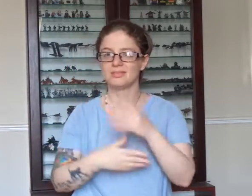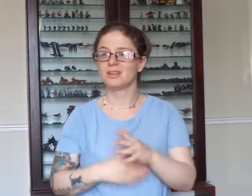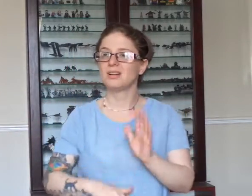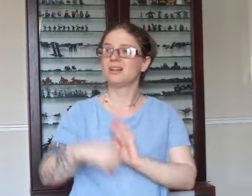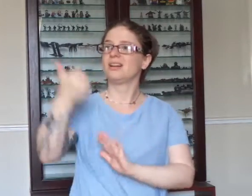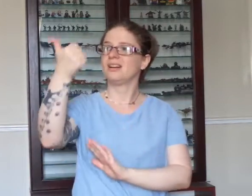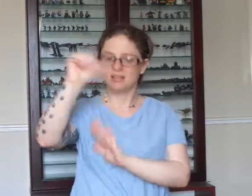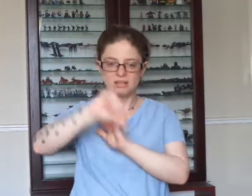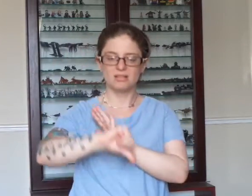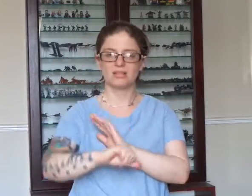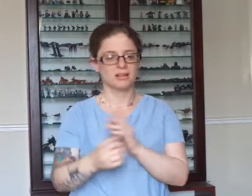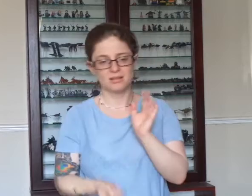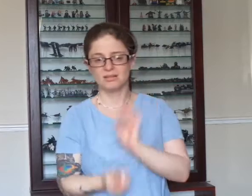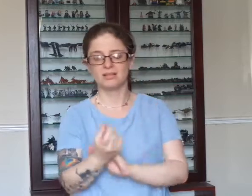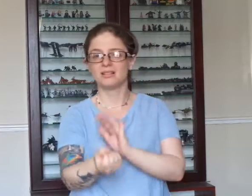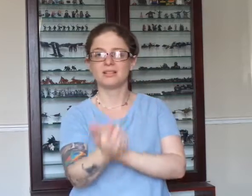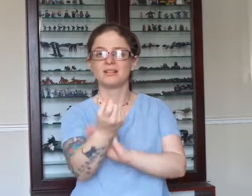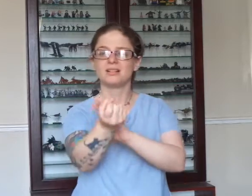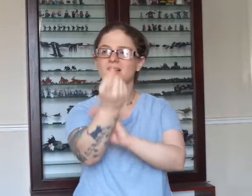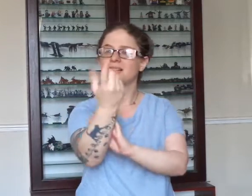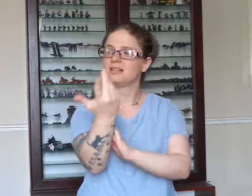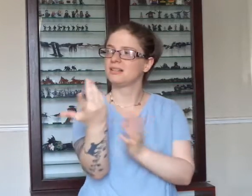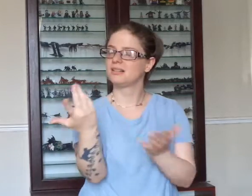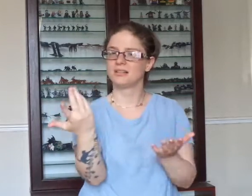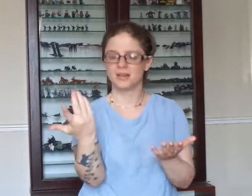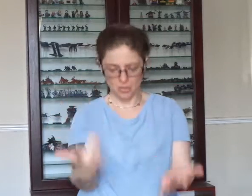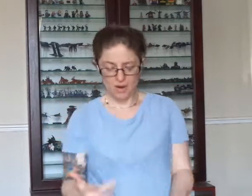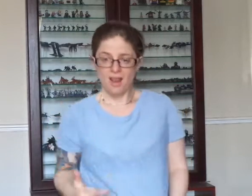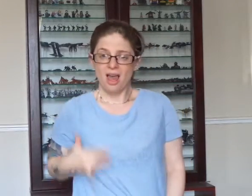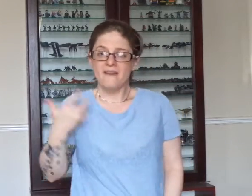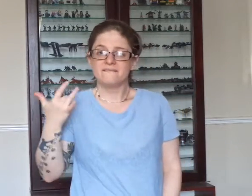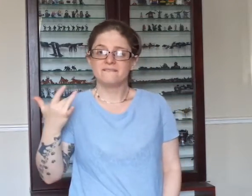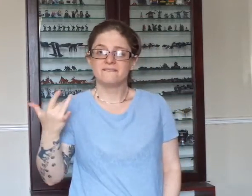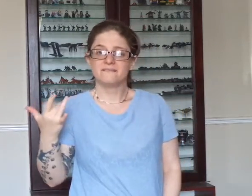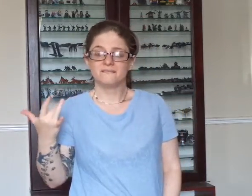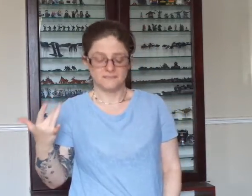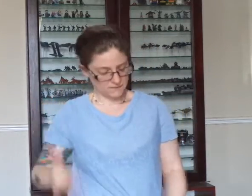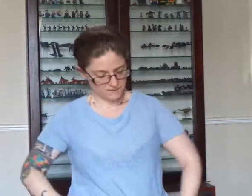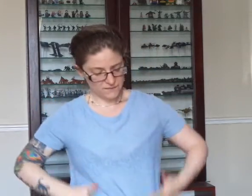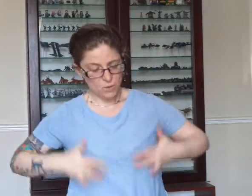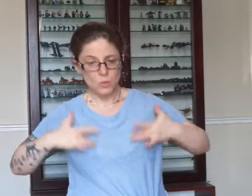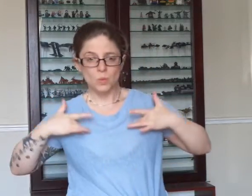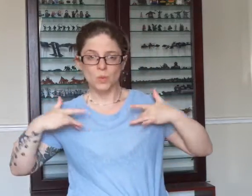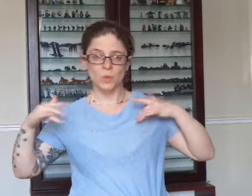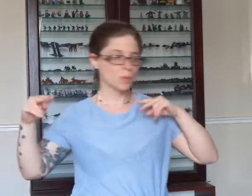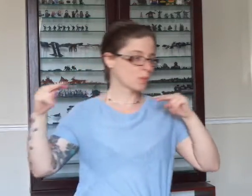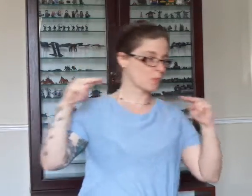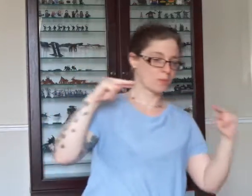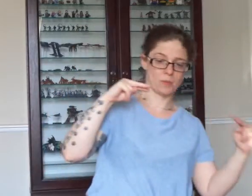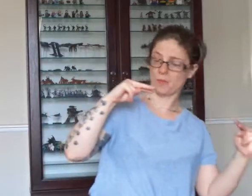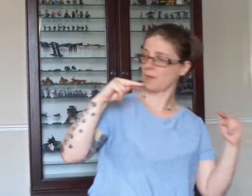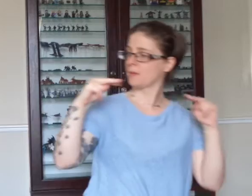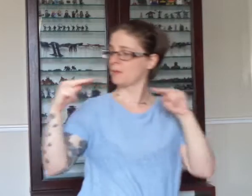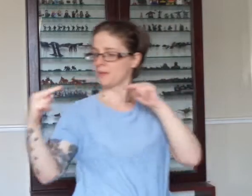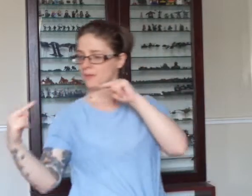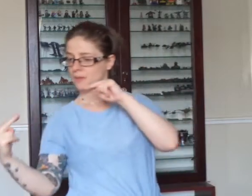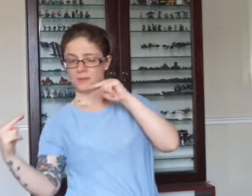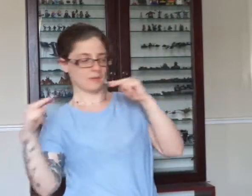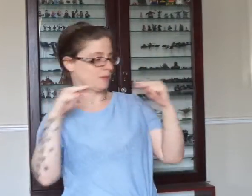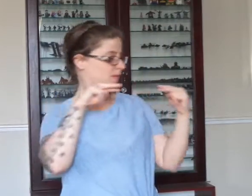But I've looked at life from both sides now. From